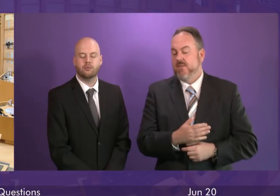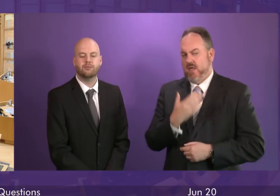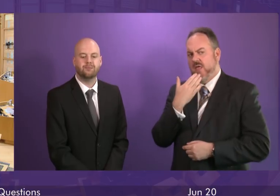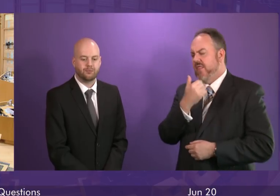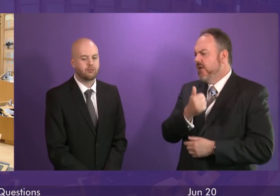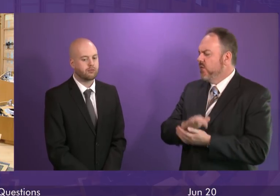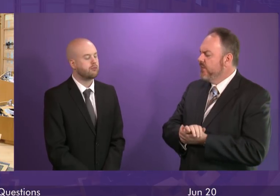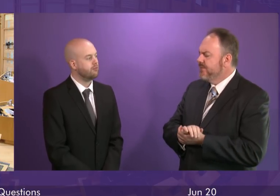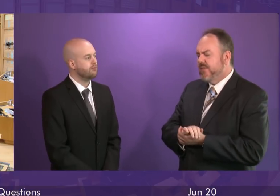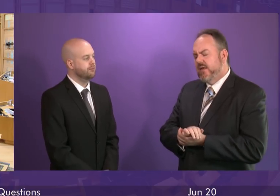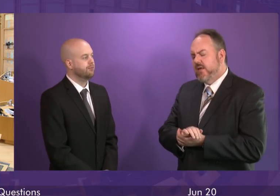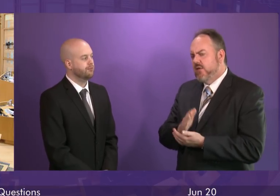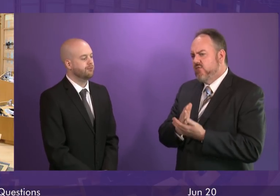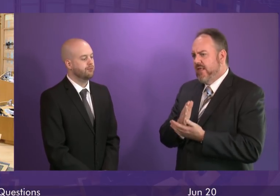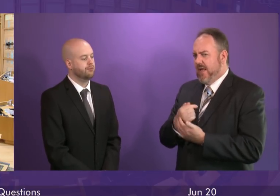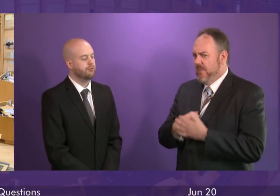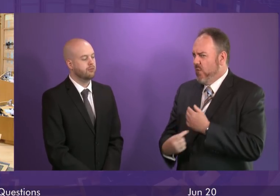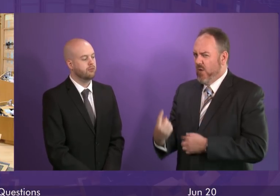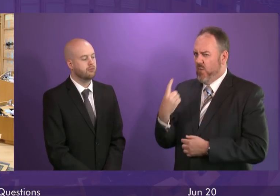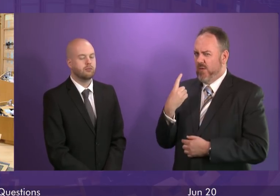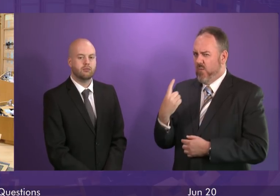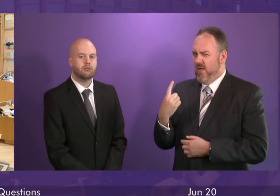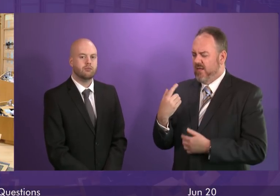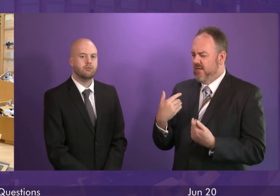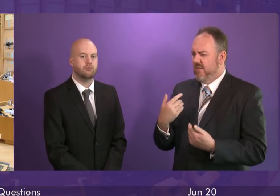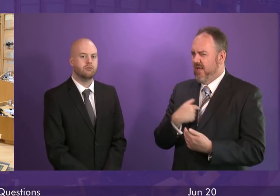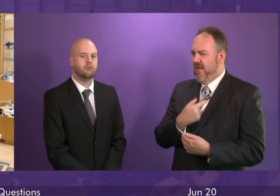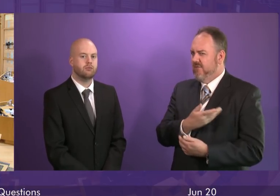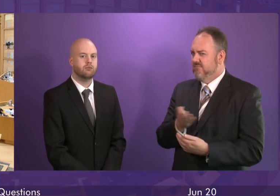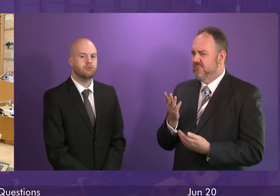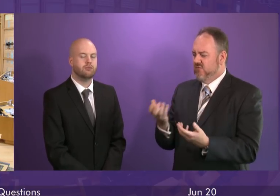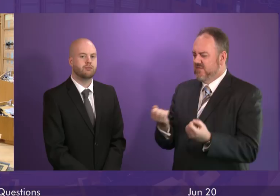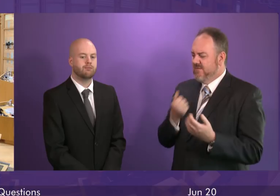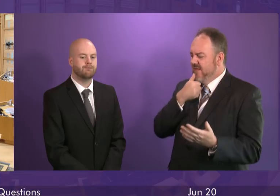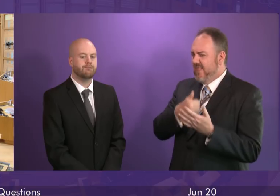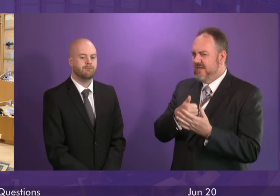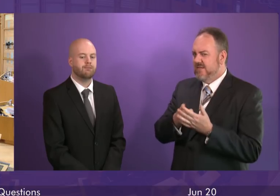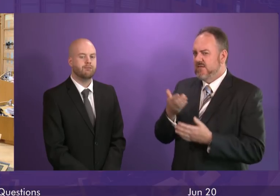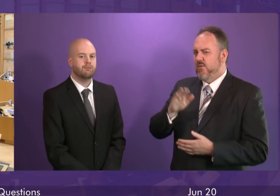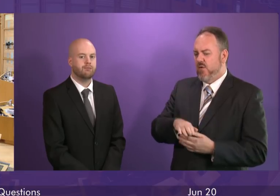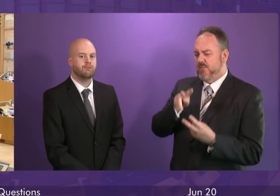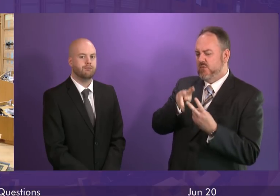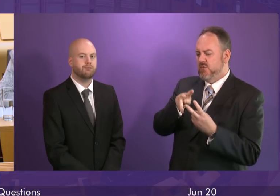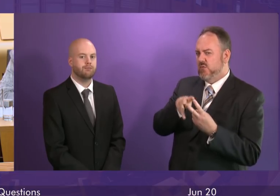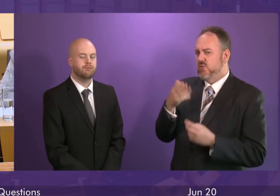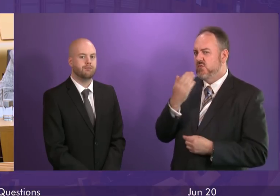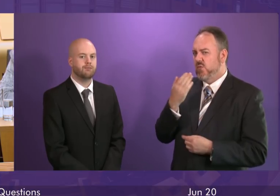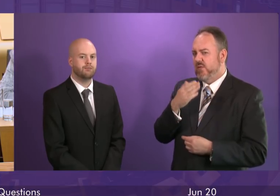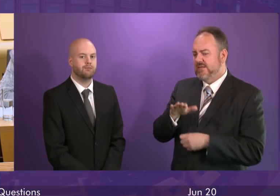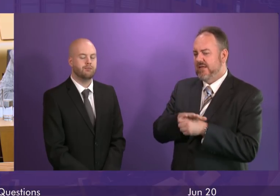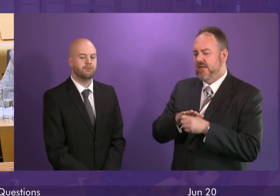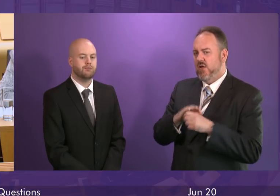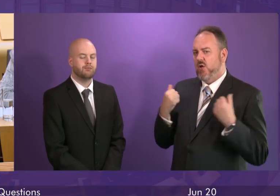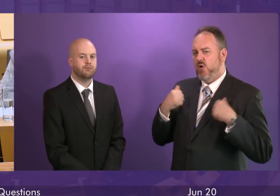officer, I'm sure I'm not alone in having received correspondence in recent days from parents at St Ambrose and Buchanan High Schools in Cote Bridge concerned